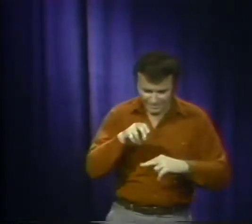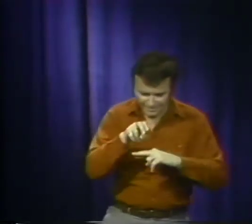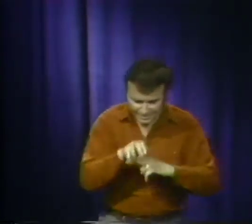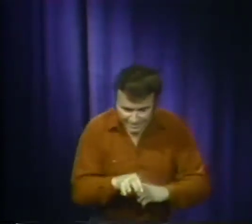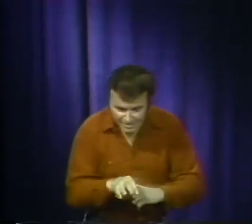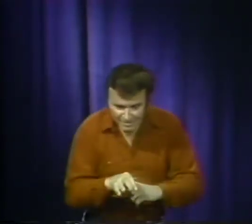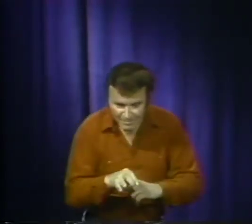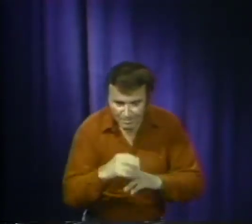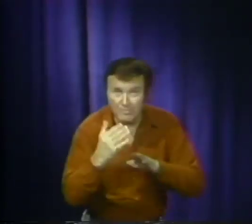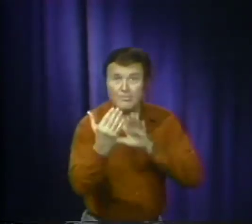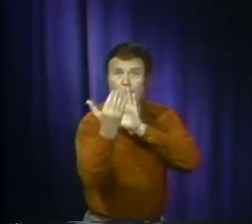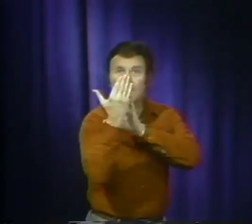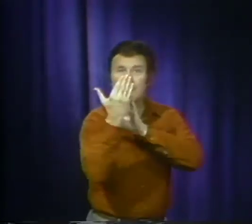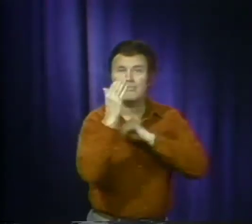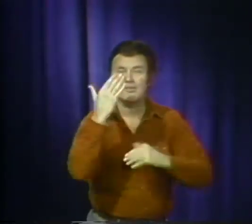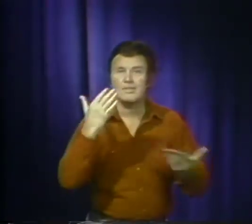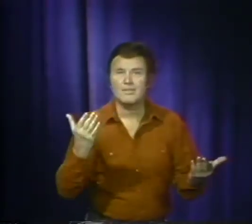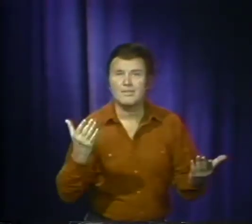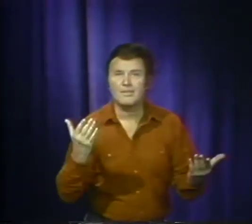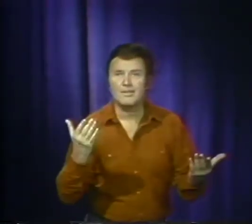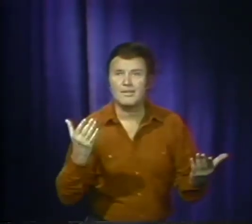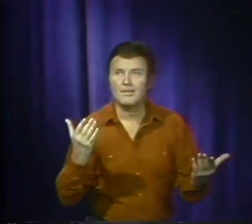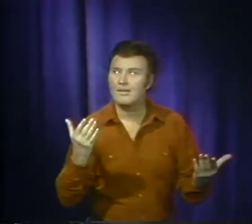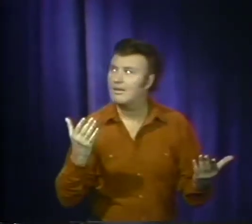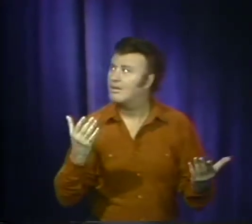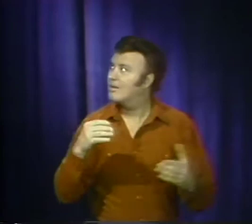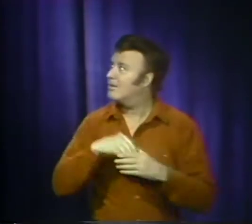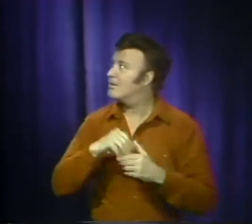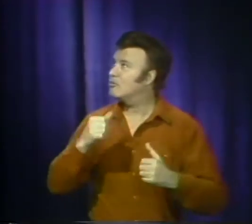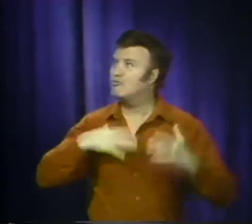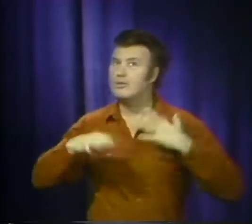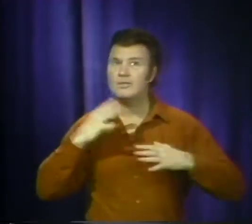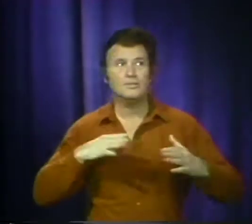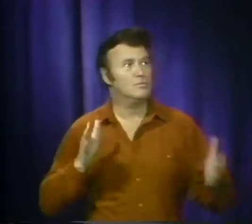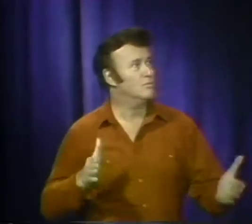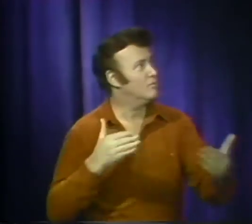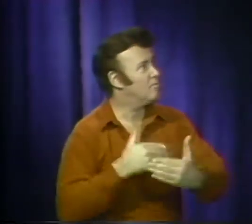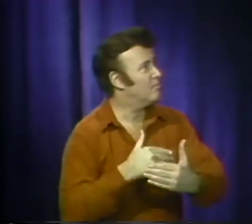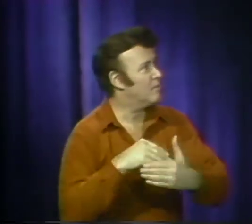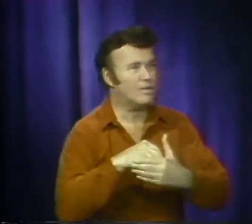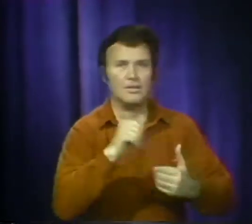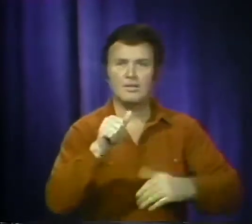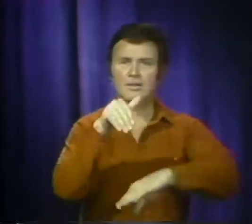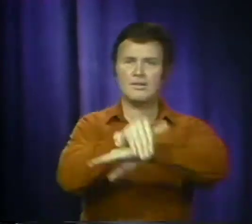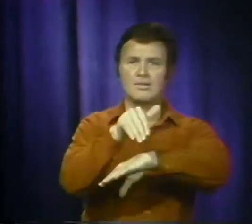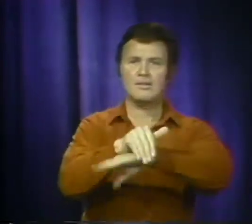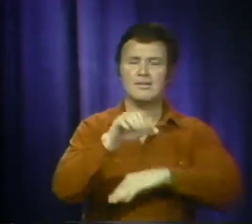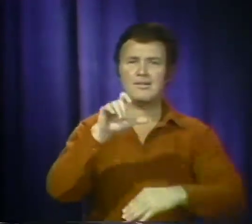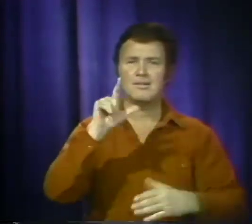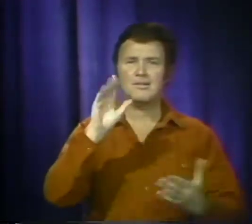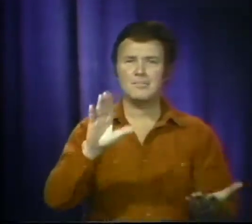here I am sitting in front of a mirror, in a dressing room, in a nightclub,